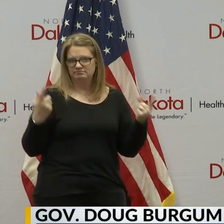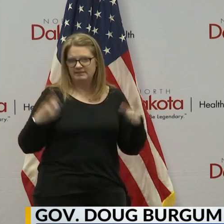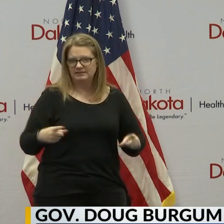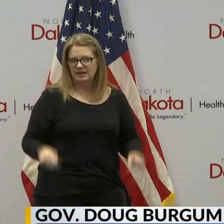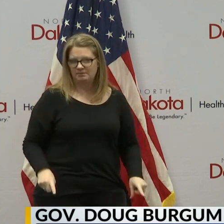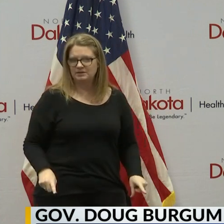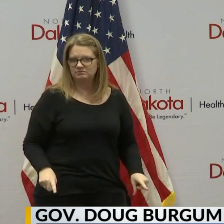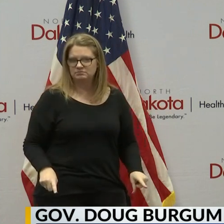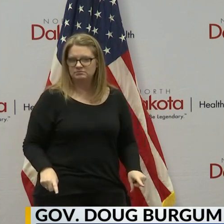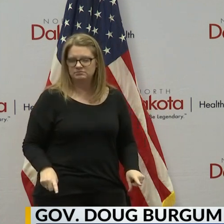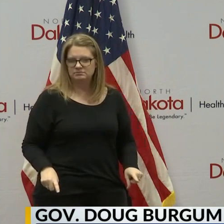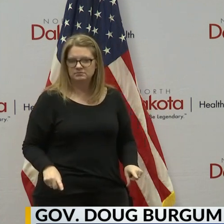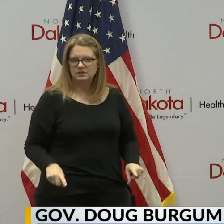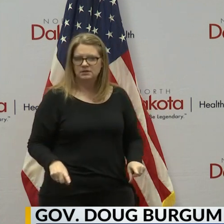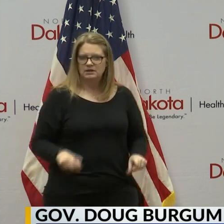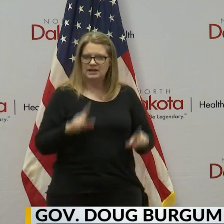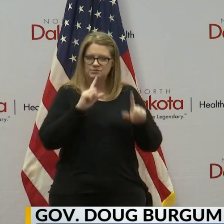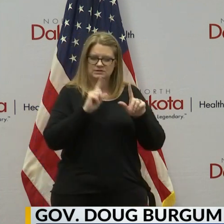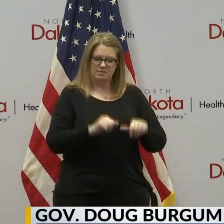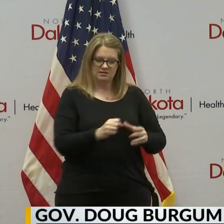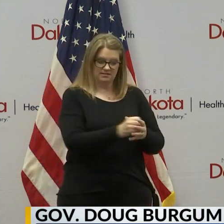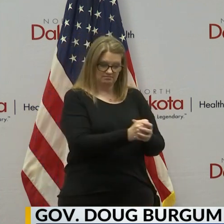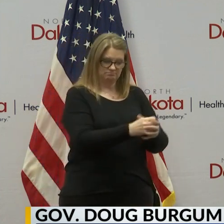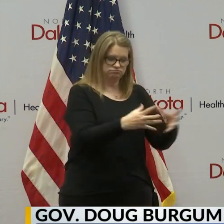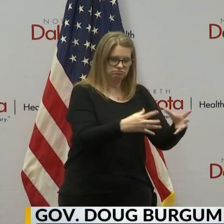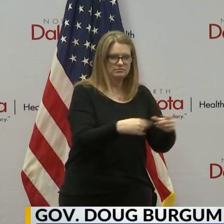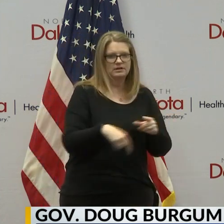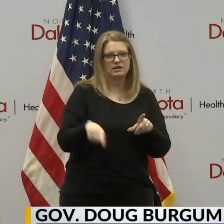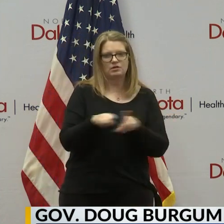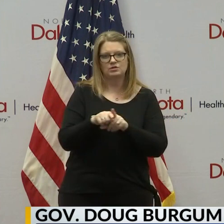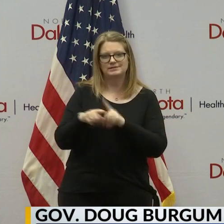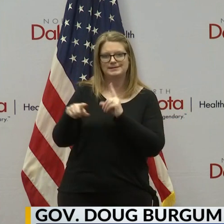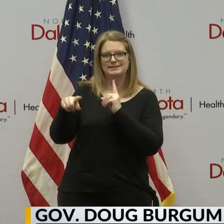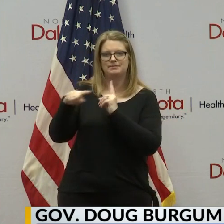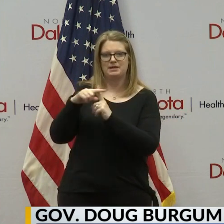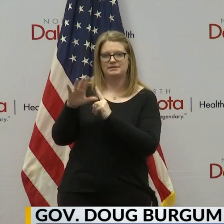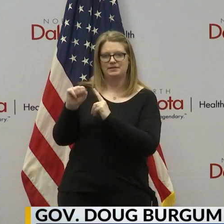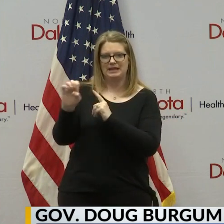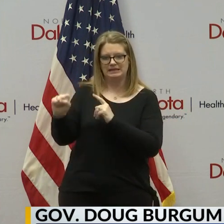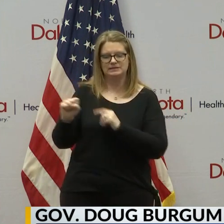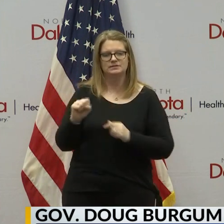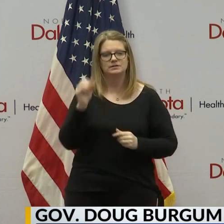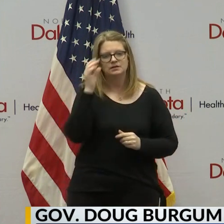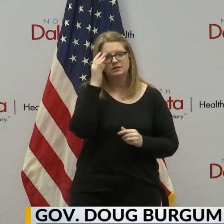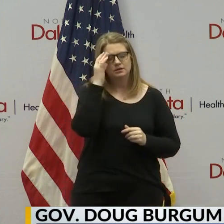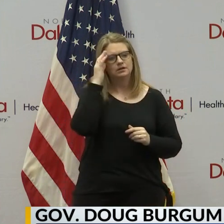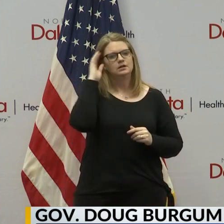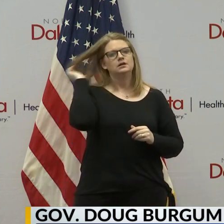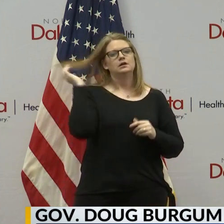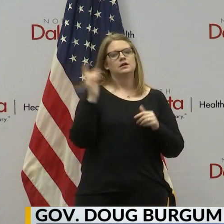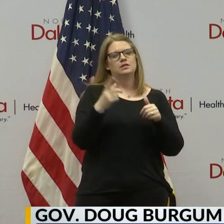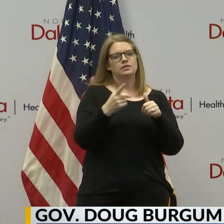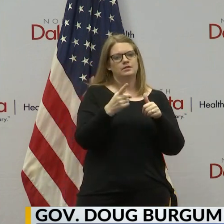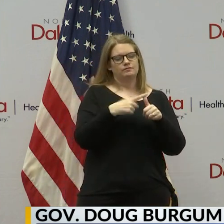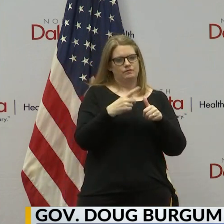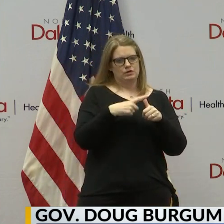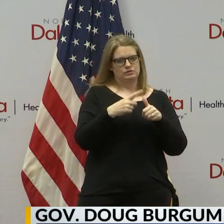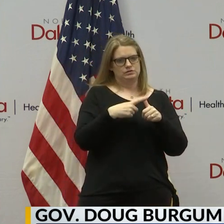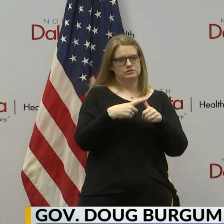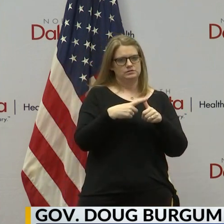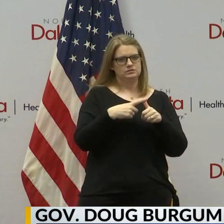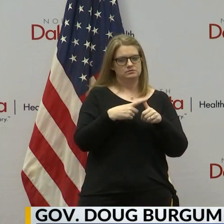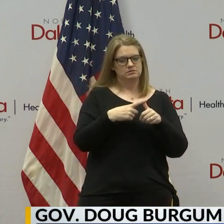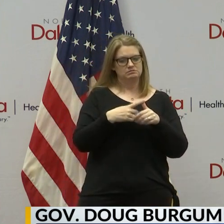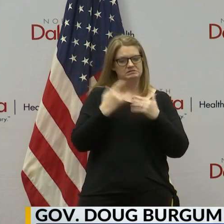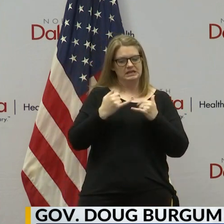to respond to that the first thing I want to do though of course is though even though we've had this